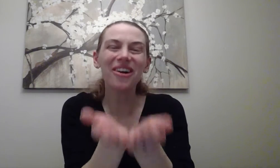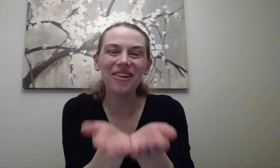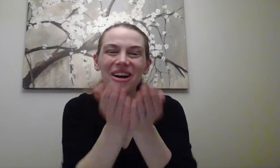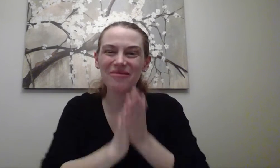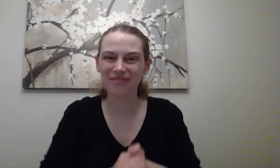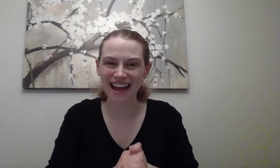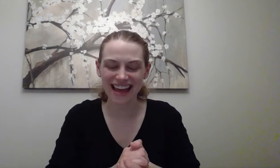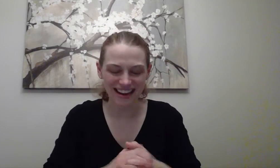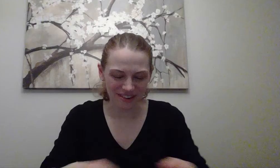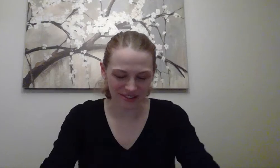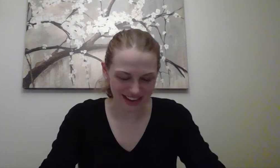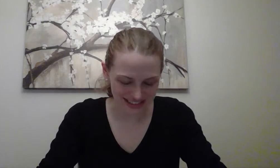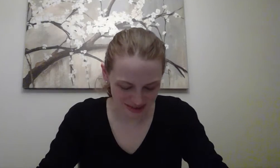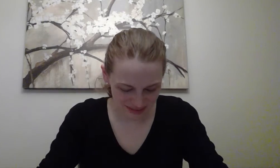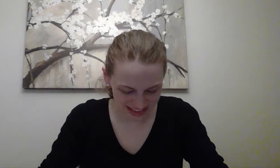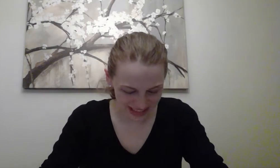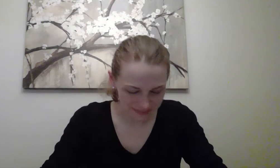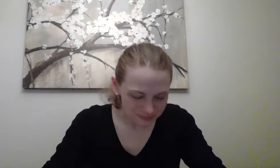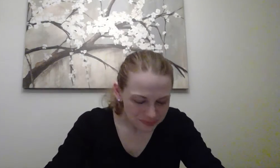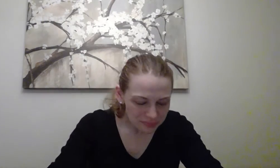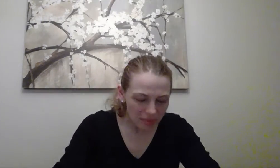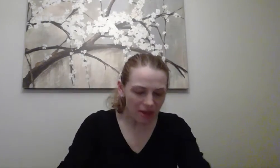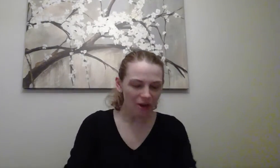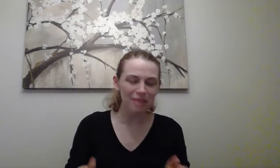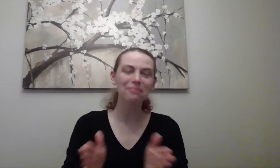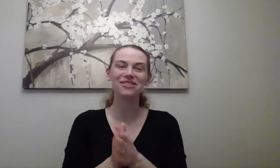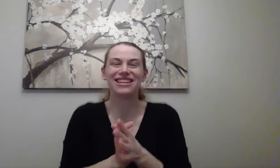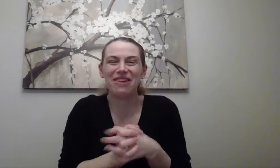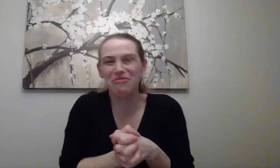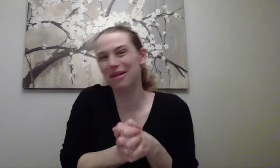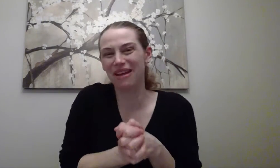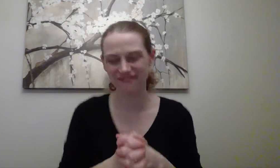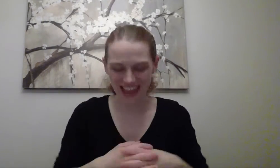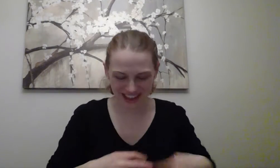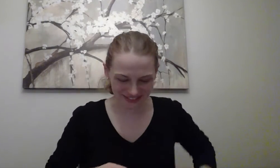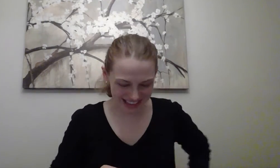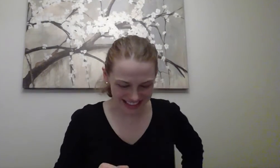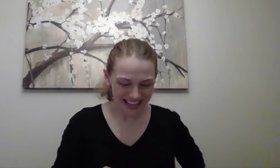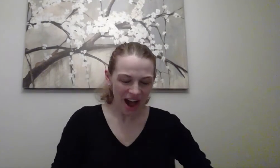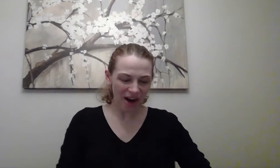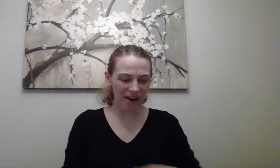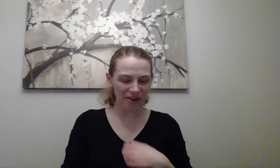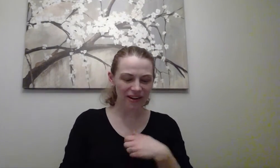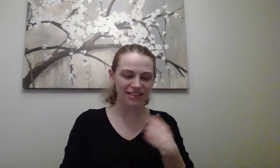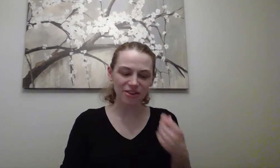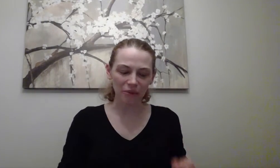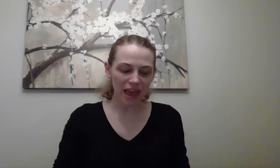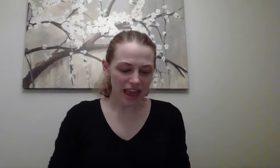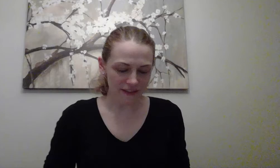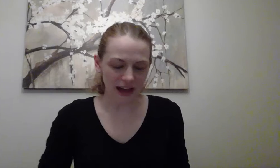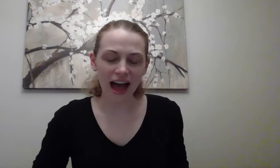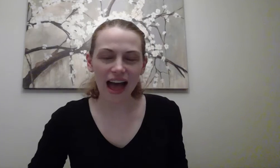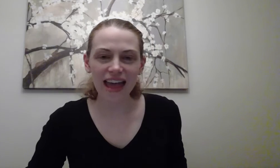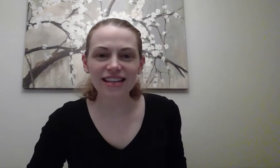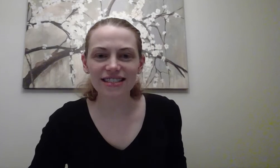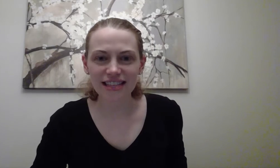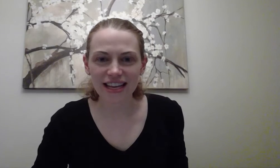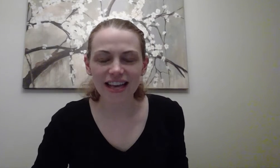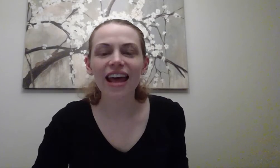Corn. Bread. Oh, you guys are amazing. All right. Punch it out. One of my favorites. All right. So, if I did